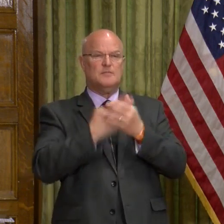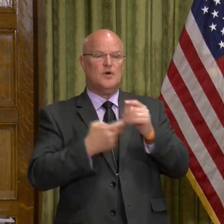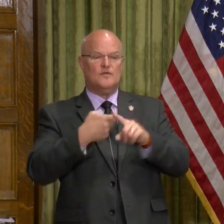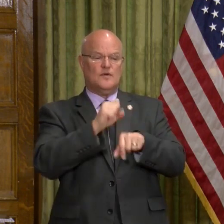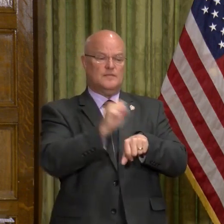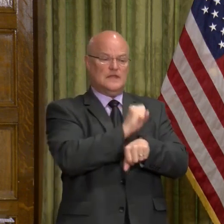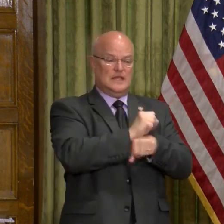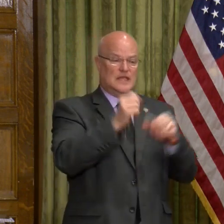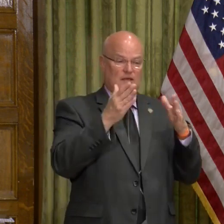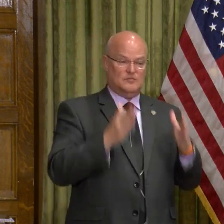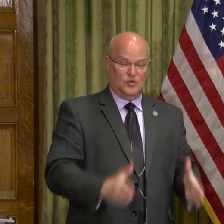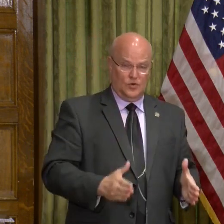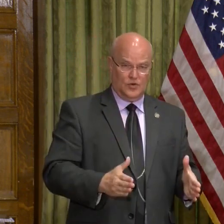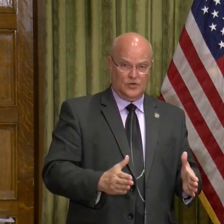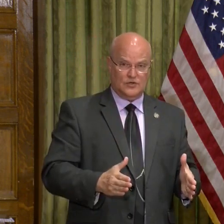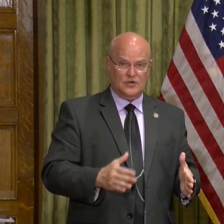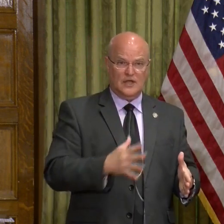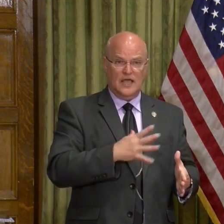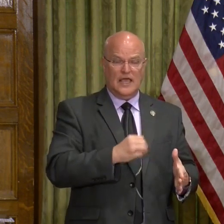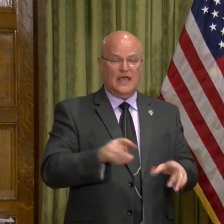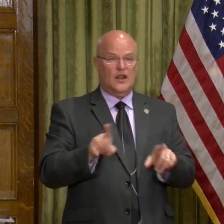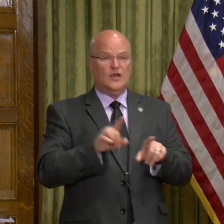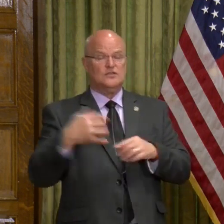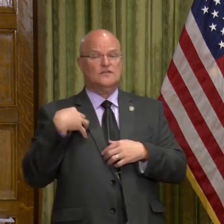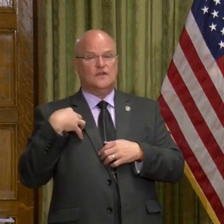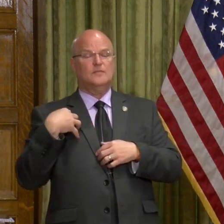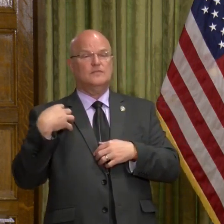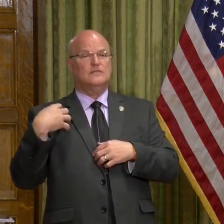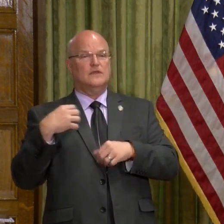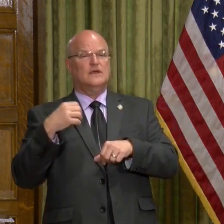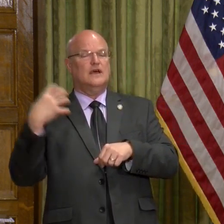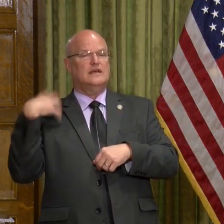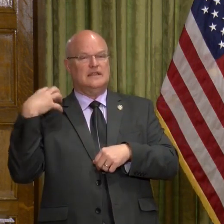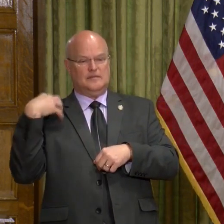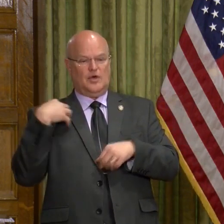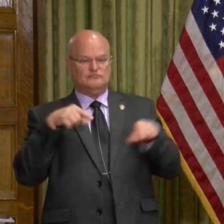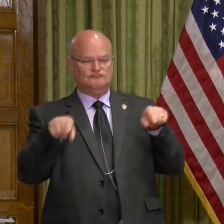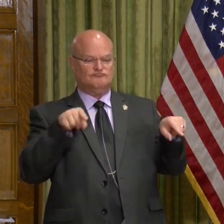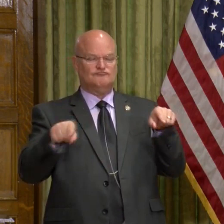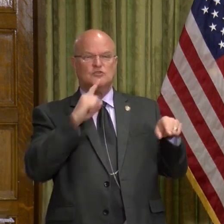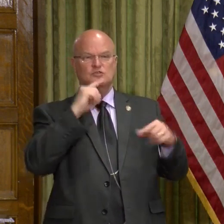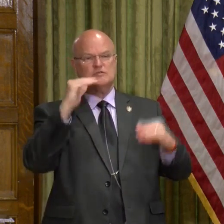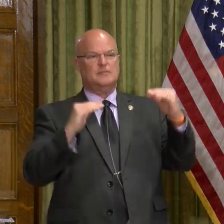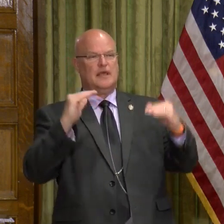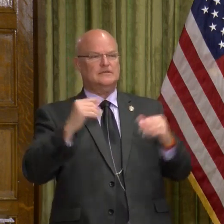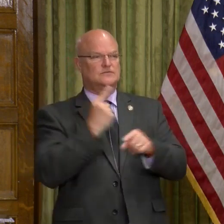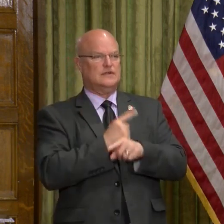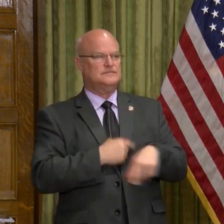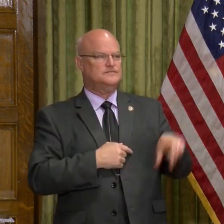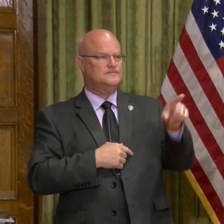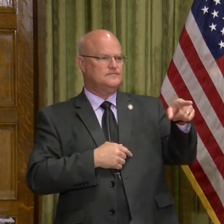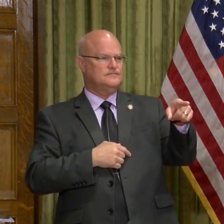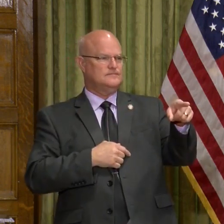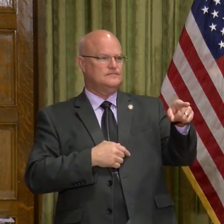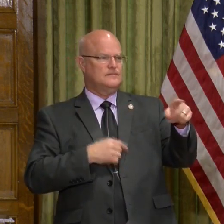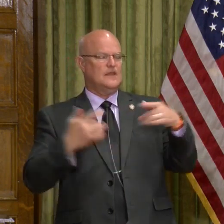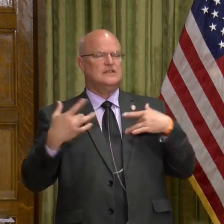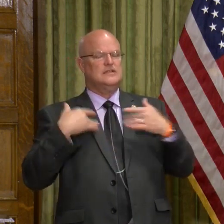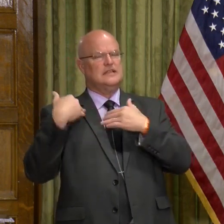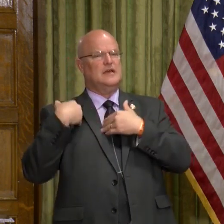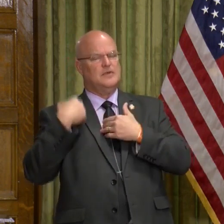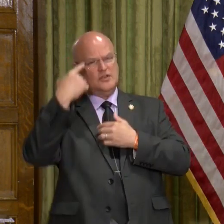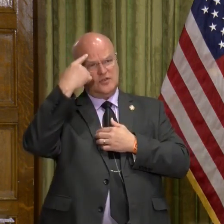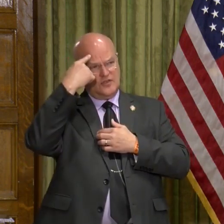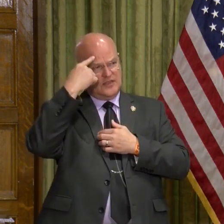from the employer's standpoint and also from the worker's standpoint to make sure there's a fair balance there. Yes, ma'am. Concerning liability,